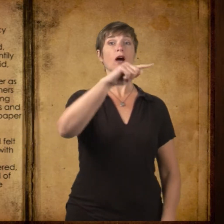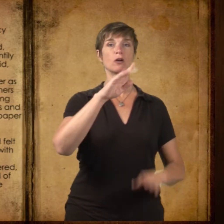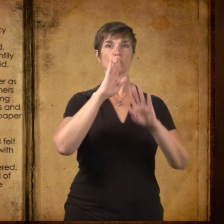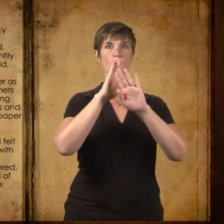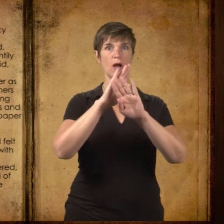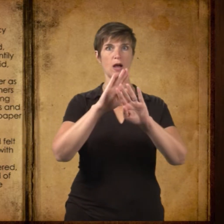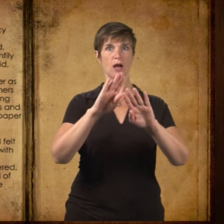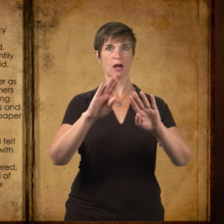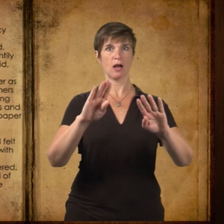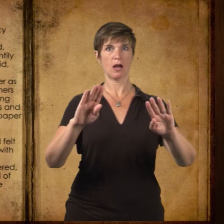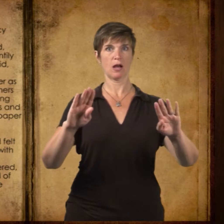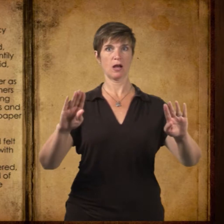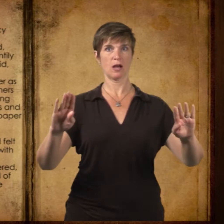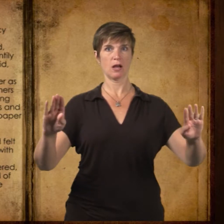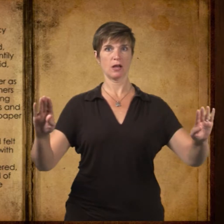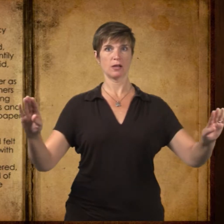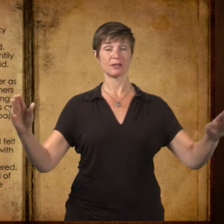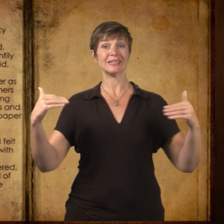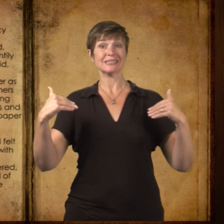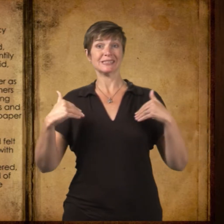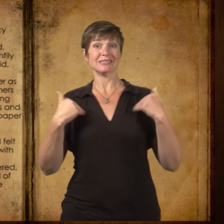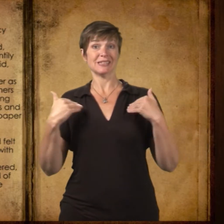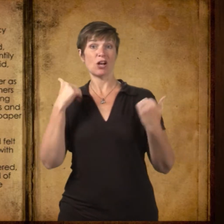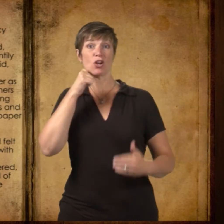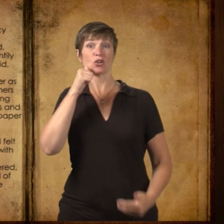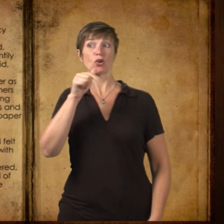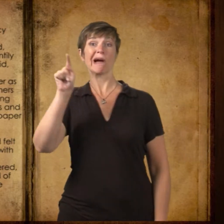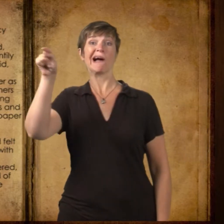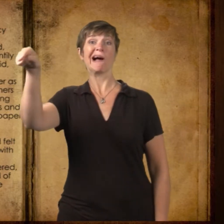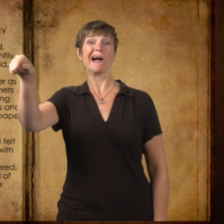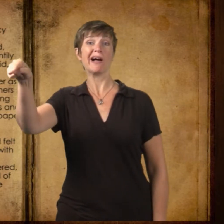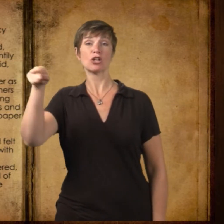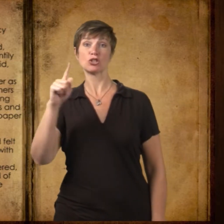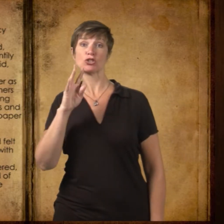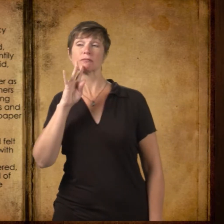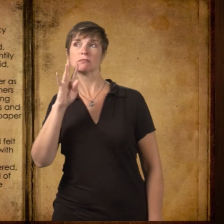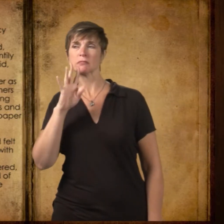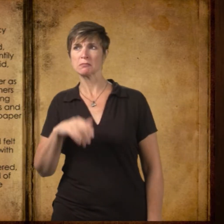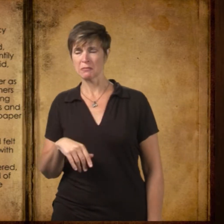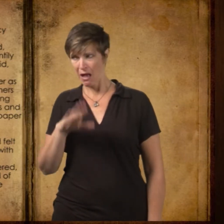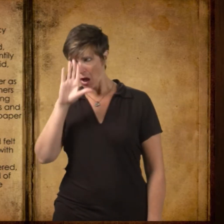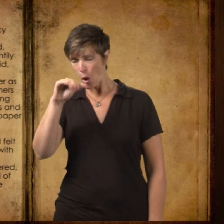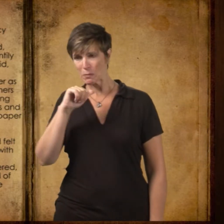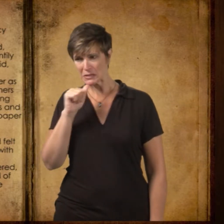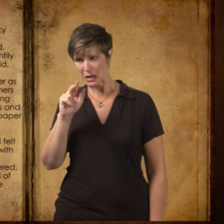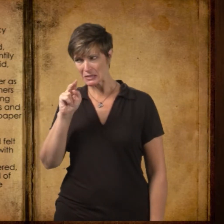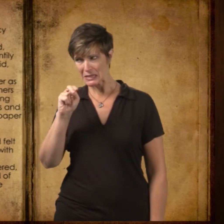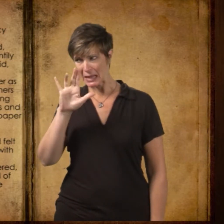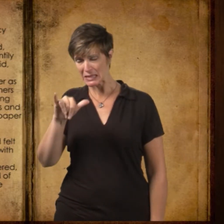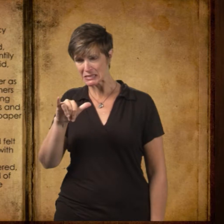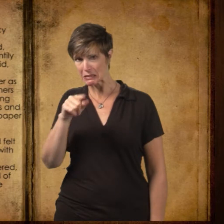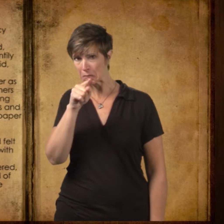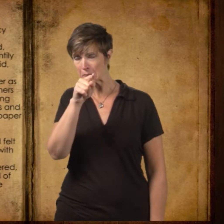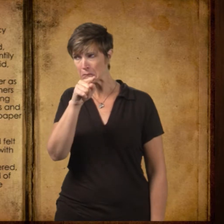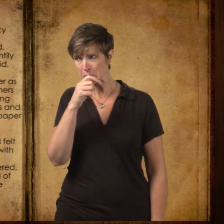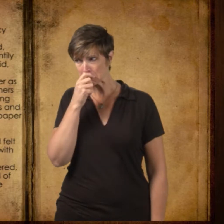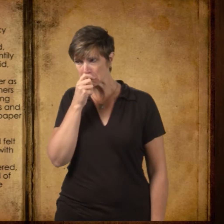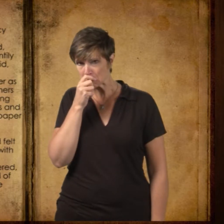The crowd was quiet. A girl whispered, I hope it's not Nancy, and the sound of the